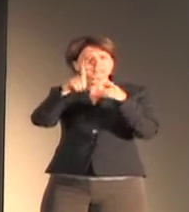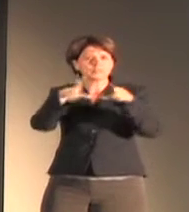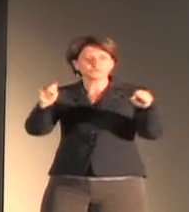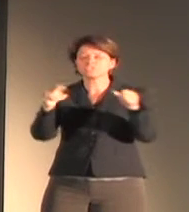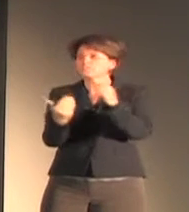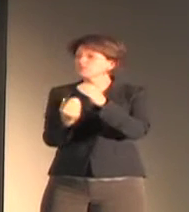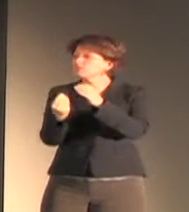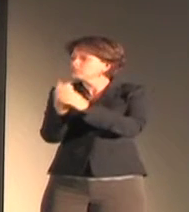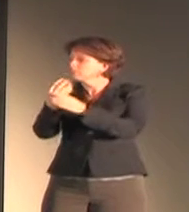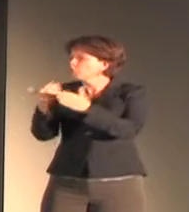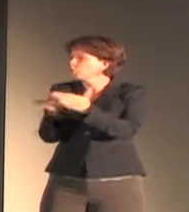sign languages.